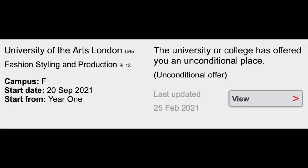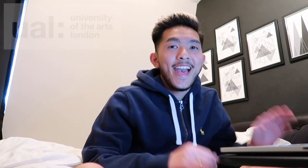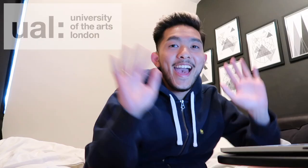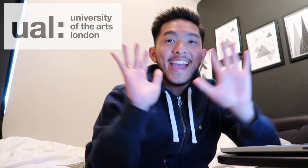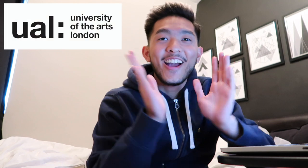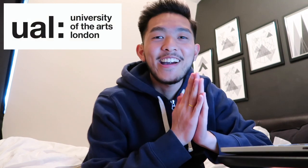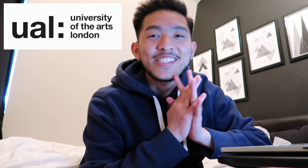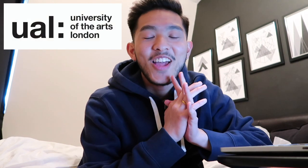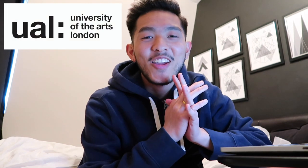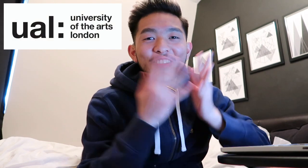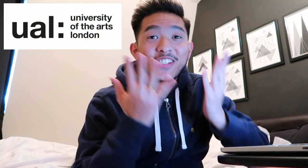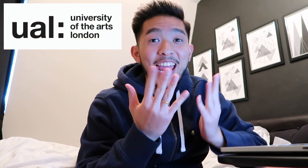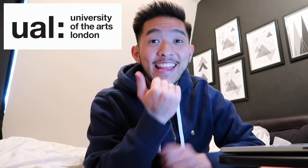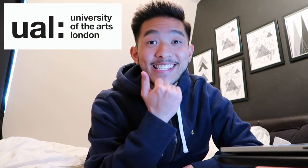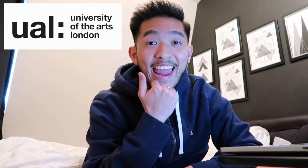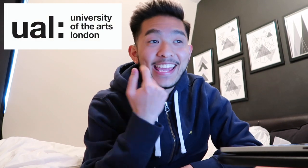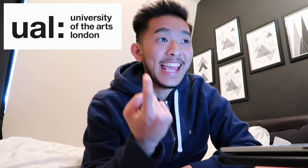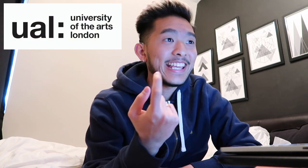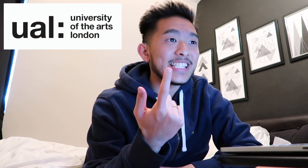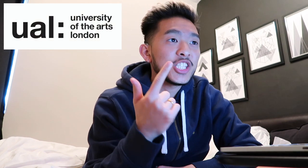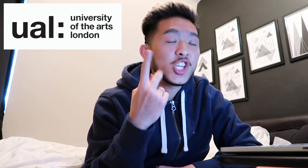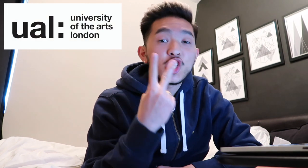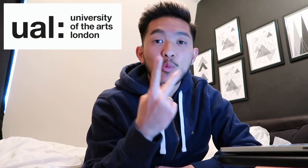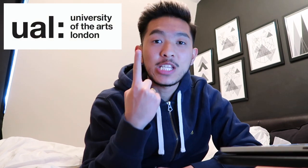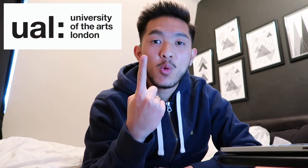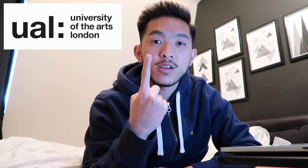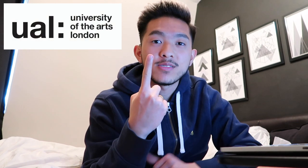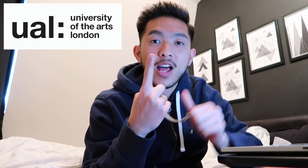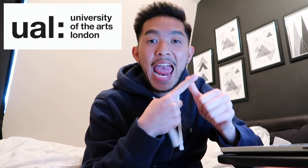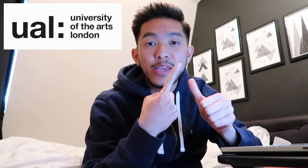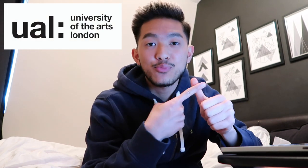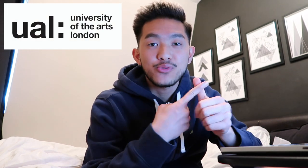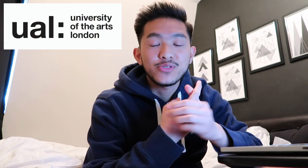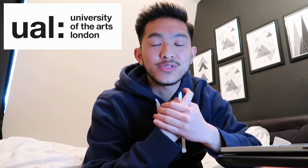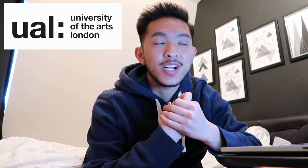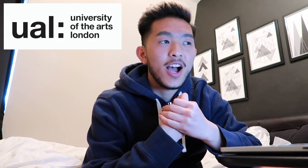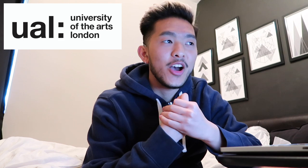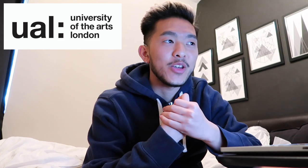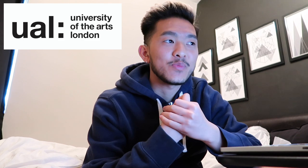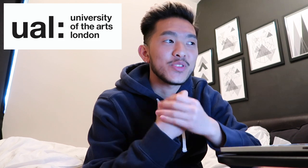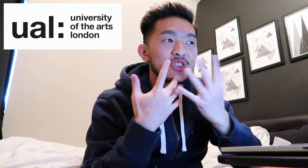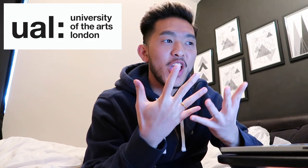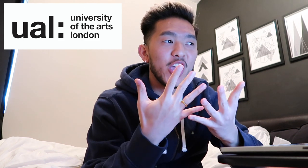Hey guys, so today, the day is 21 April. So, I'm still